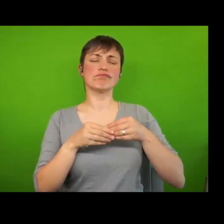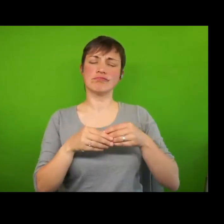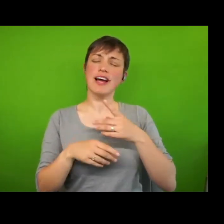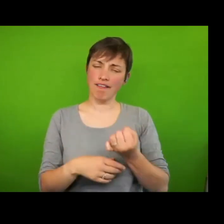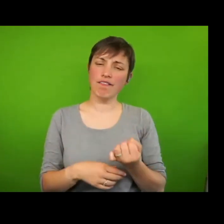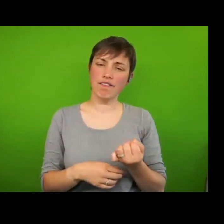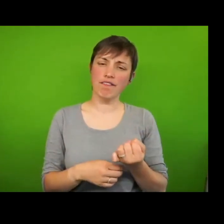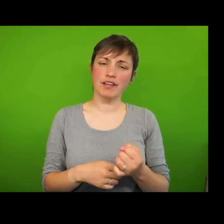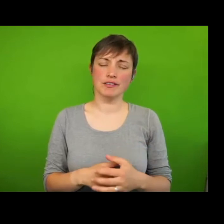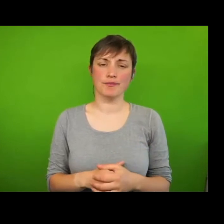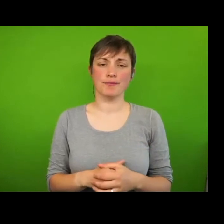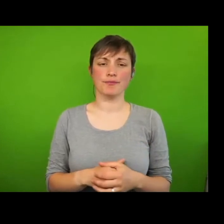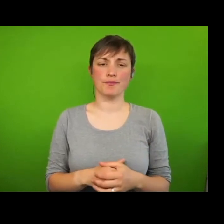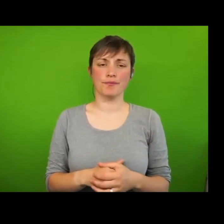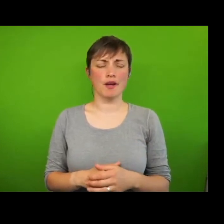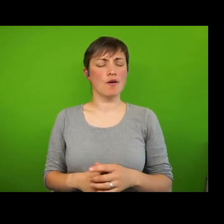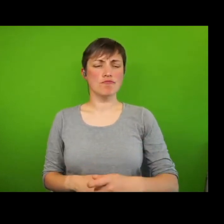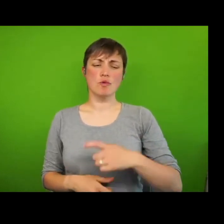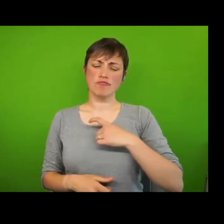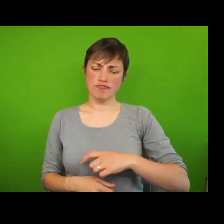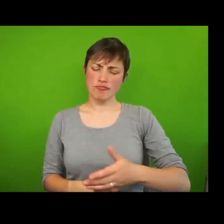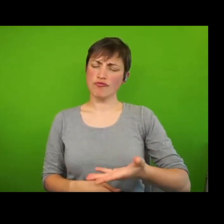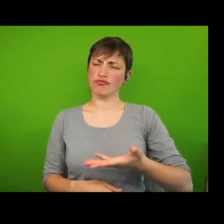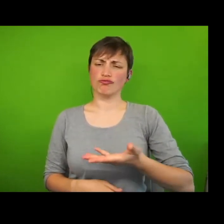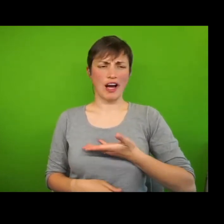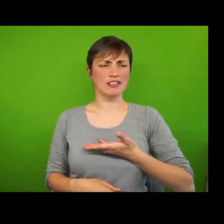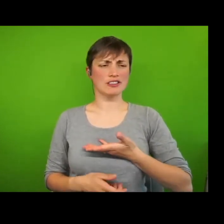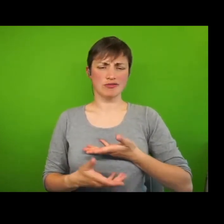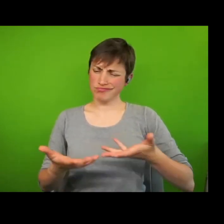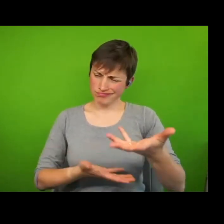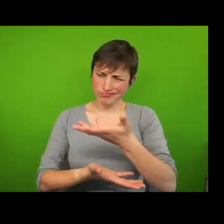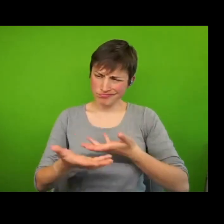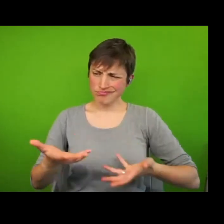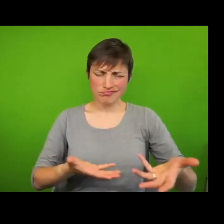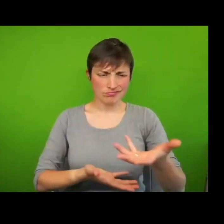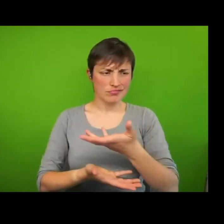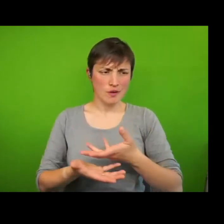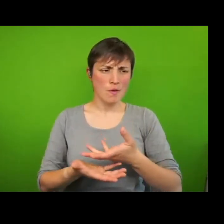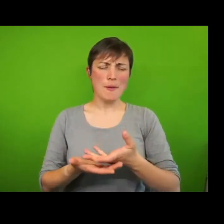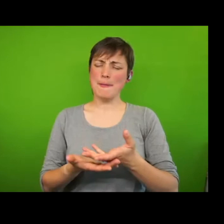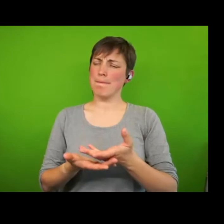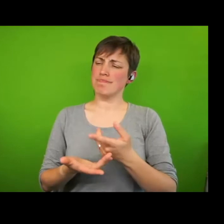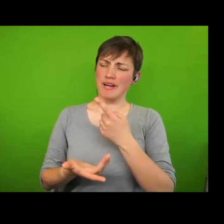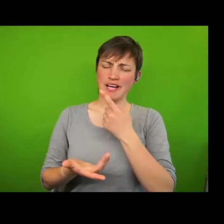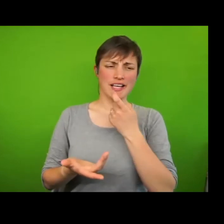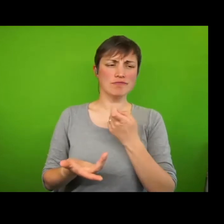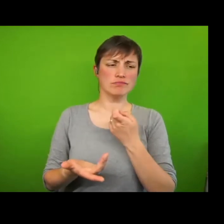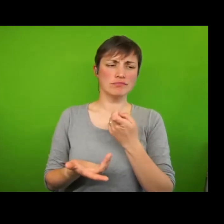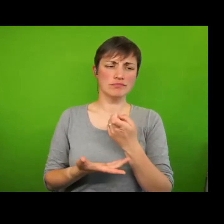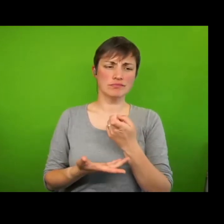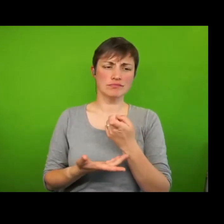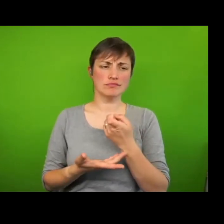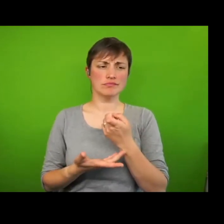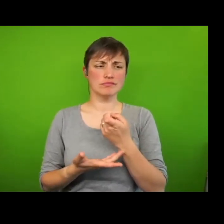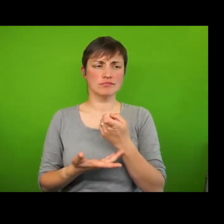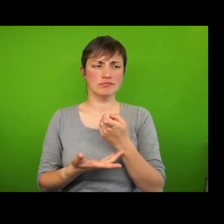an alternative, more affirming discourse than dominant discourses, which are, as I've said, often